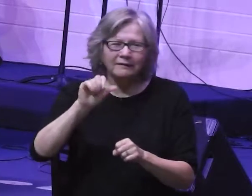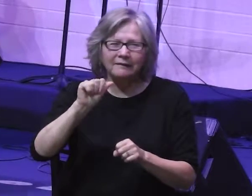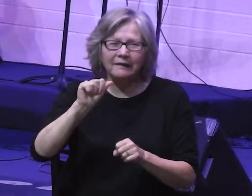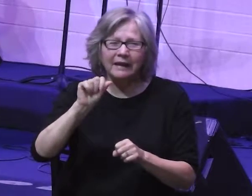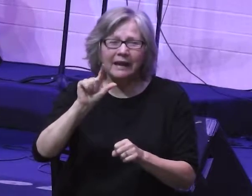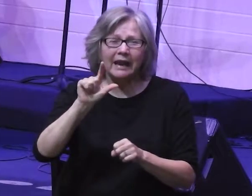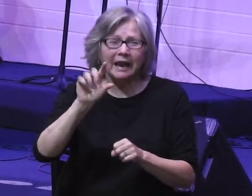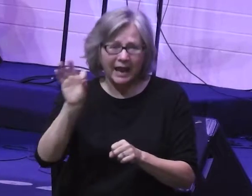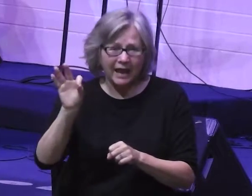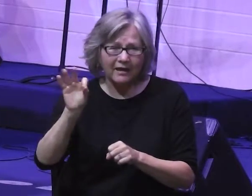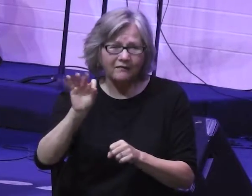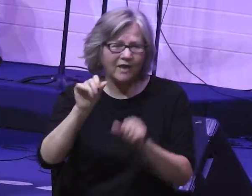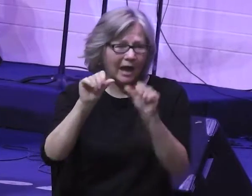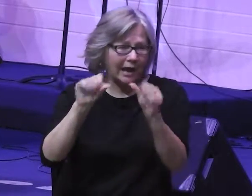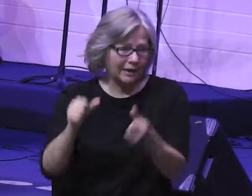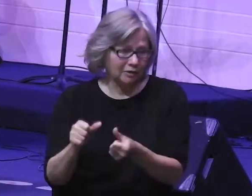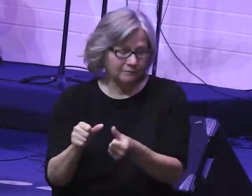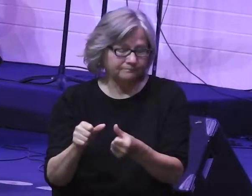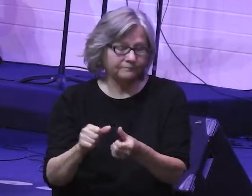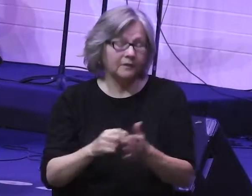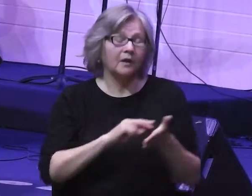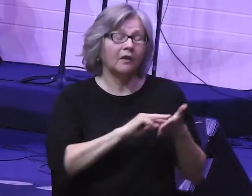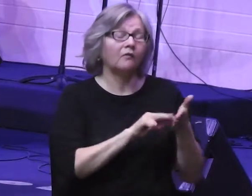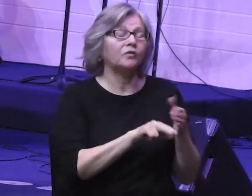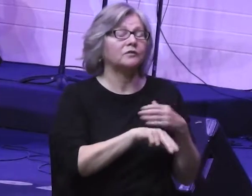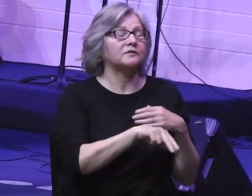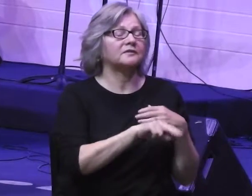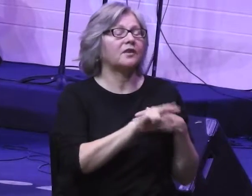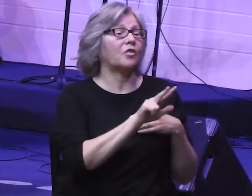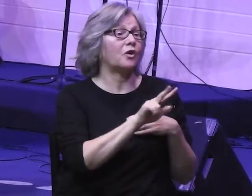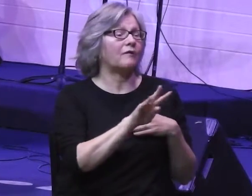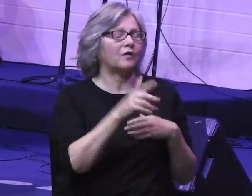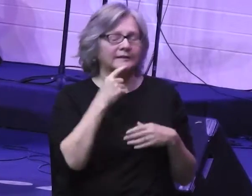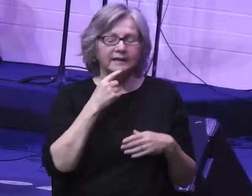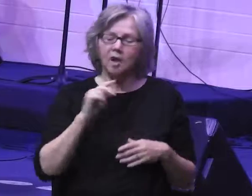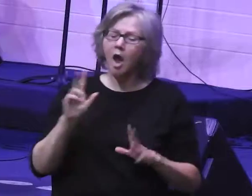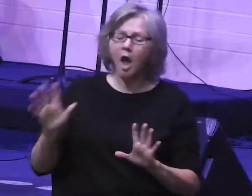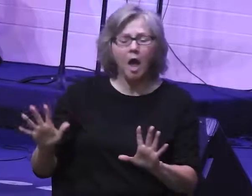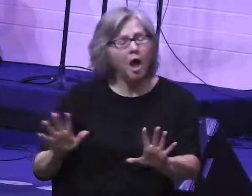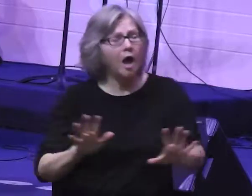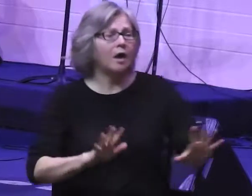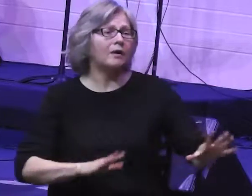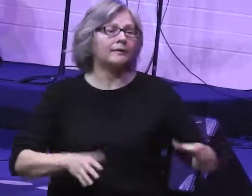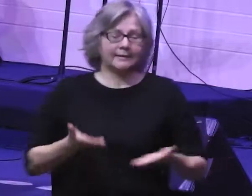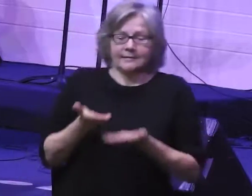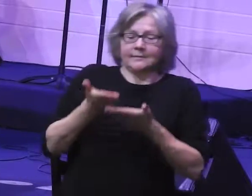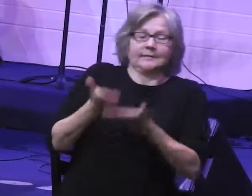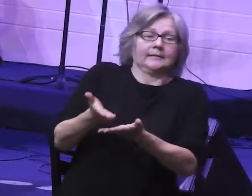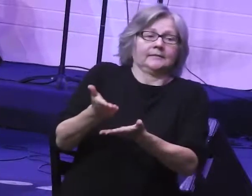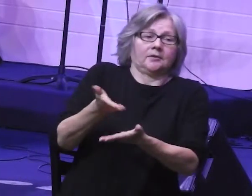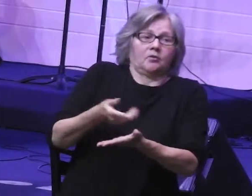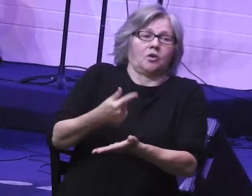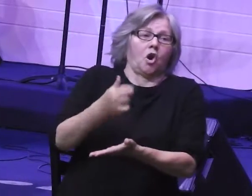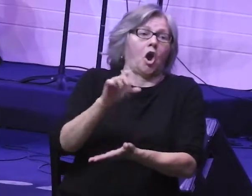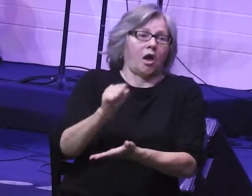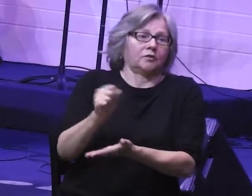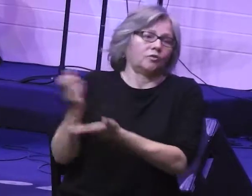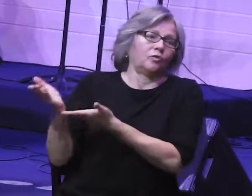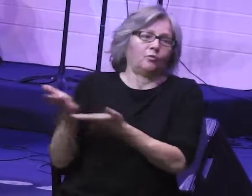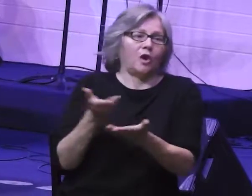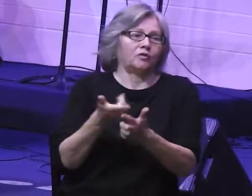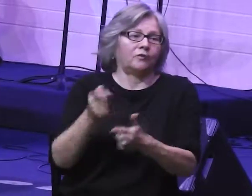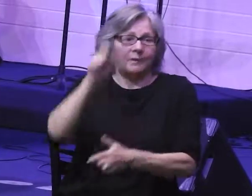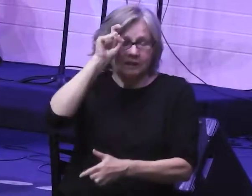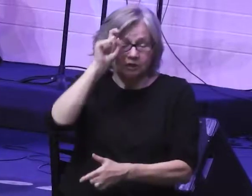what happens. Starting with verse 4. It says, Then they said, These are your gods, Israel, who brought you up out of Egypt.